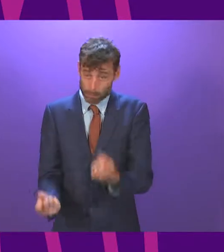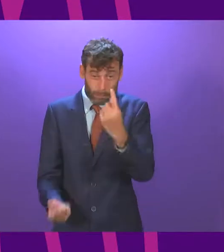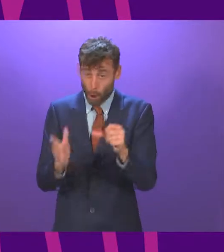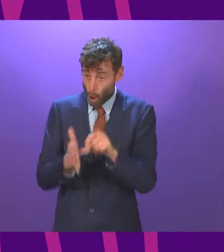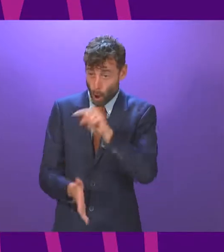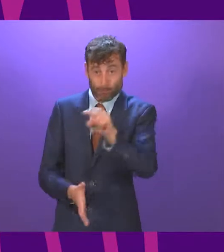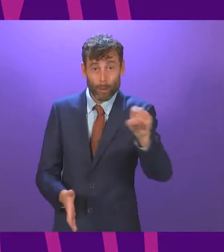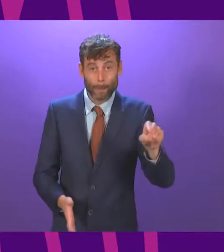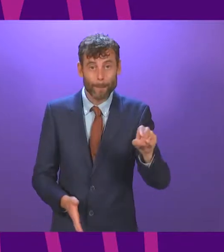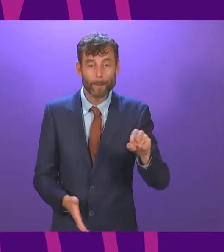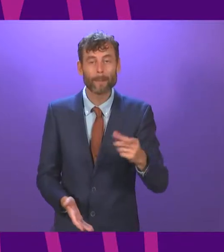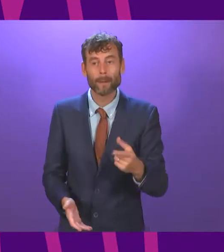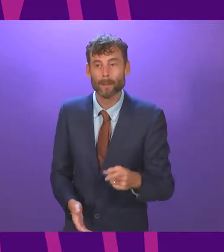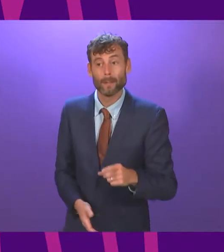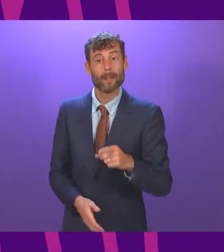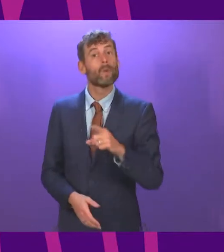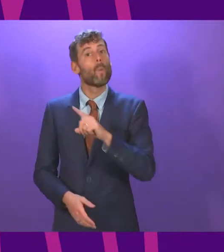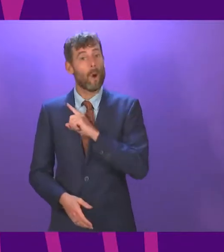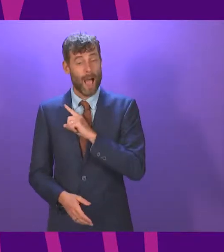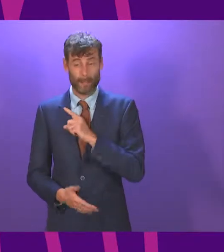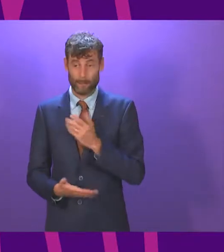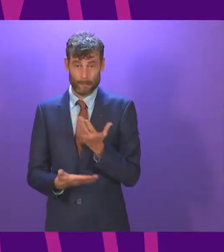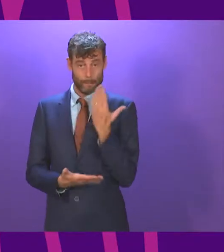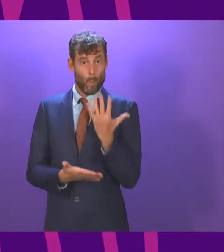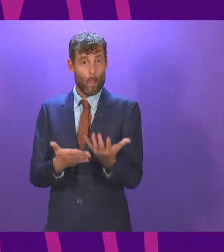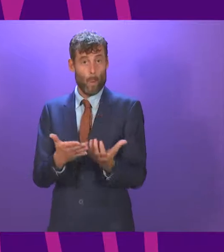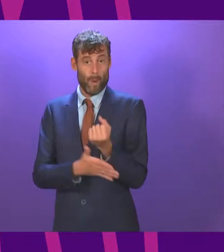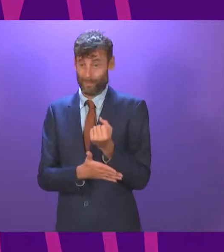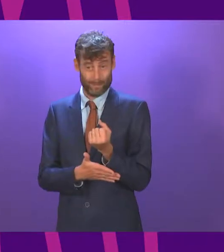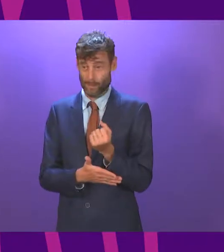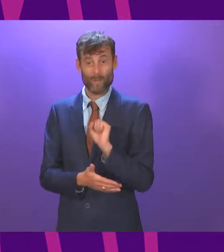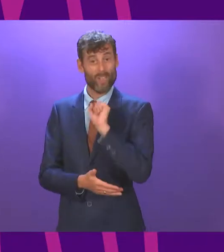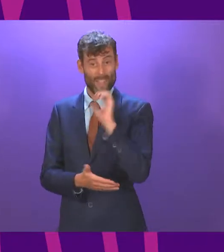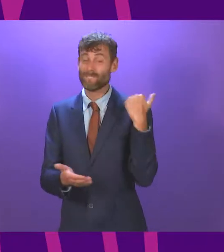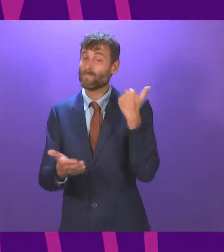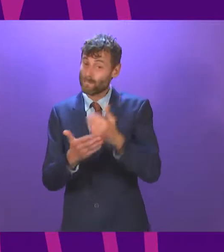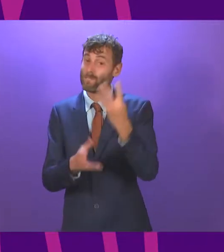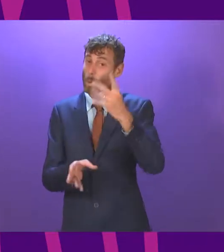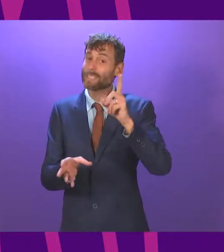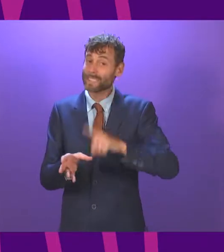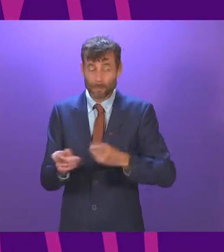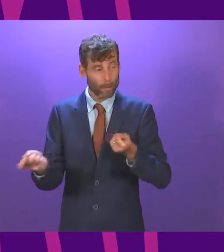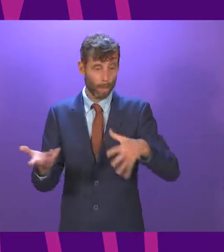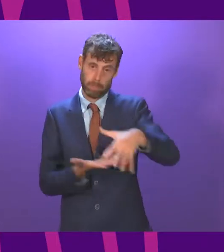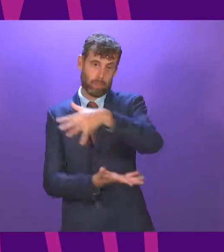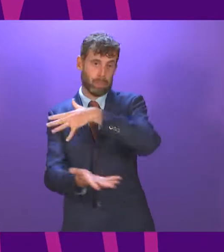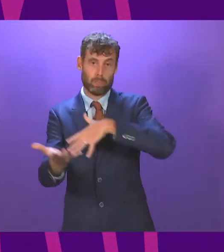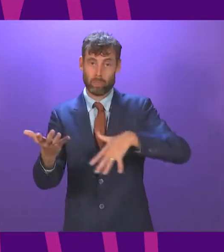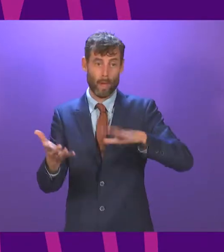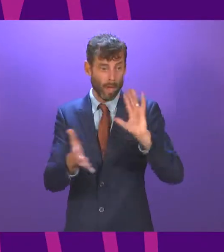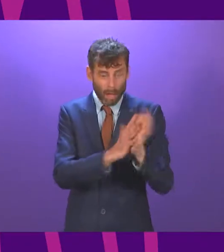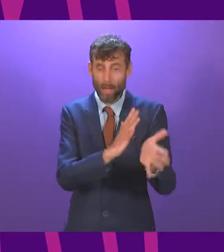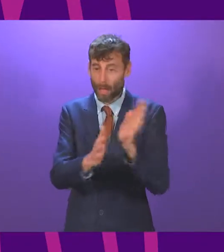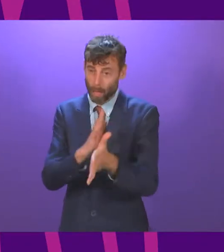not because they happen to be in office today, but because it's their policy choices over the last 14 years that have created them.